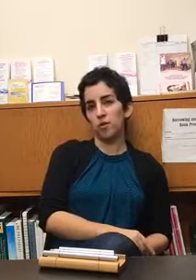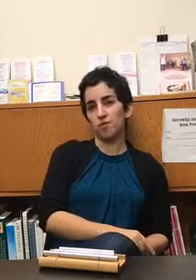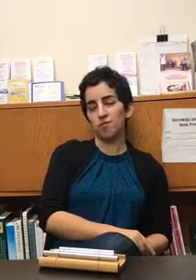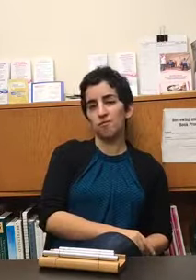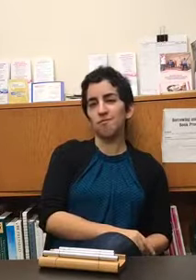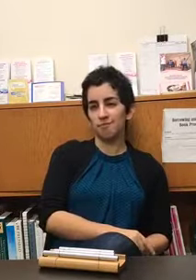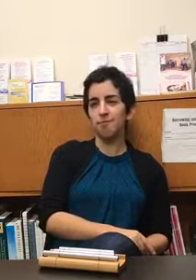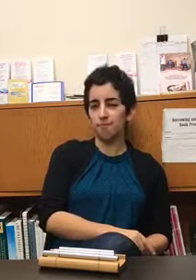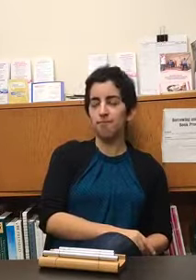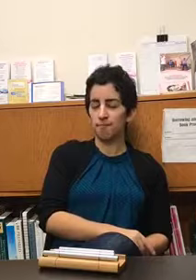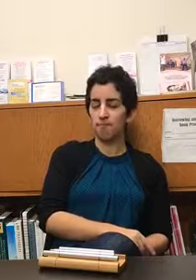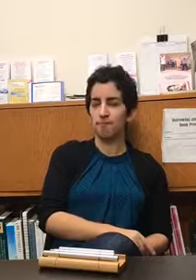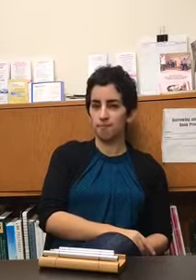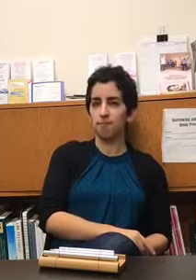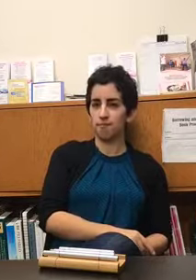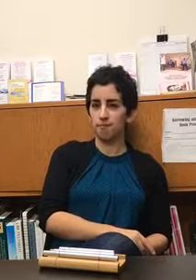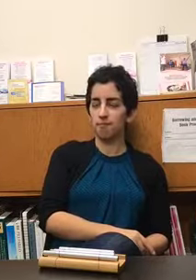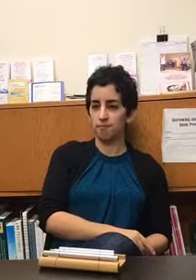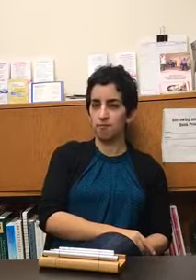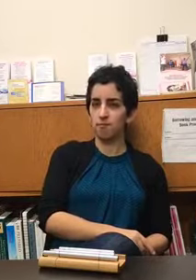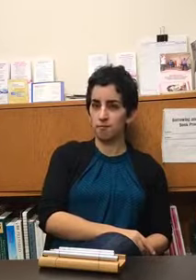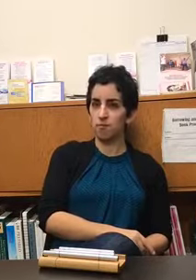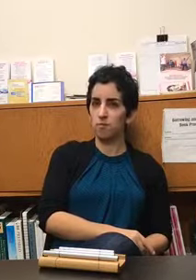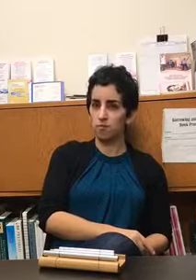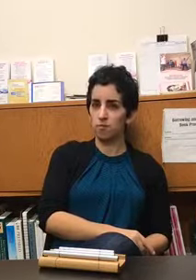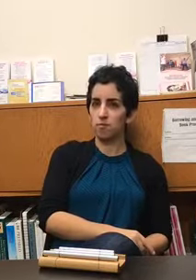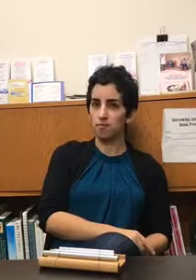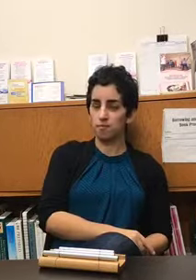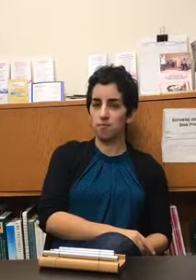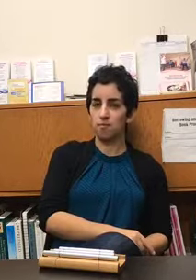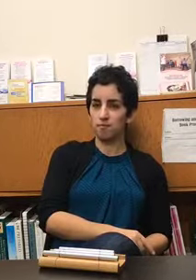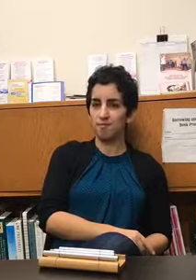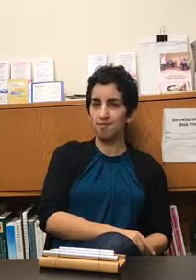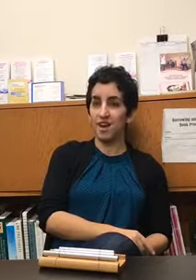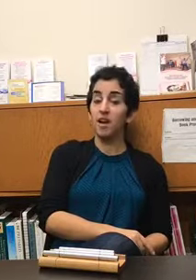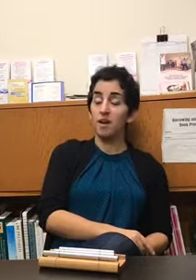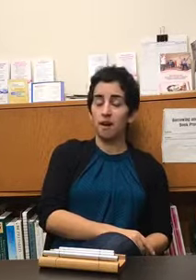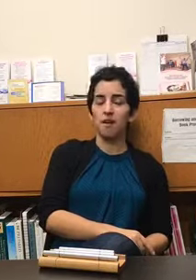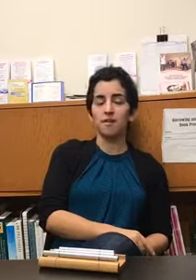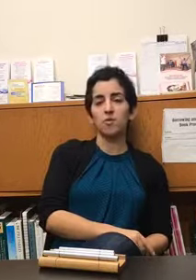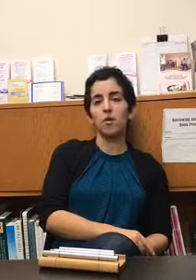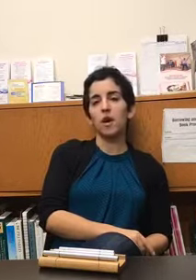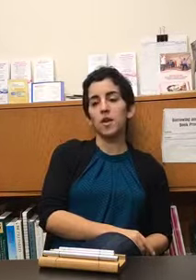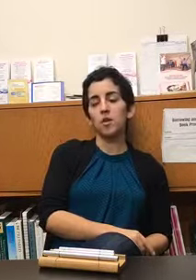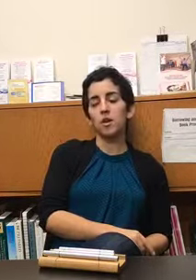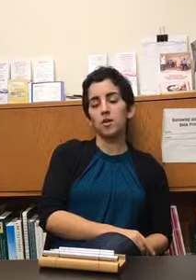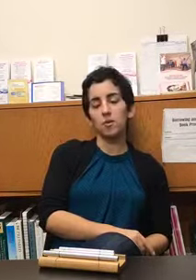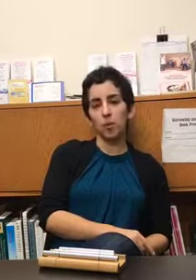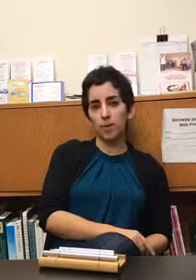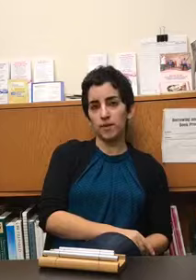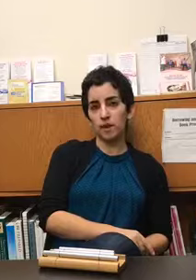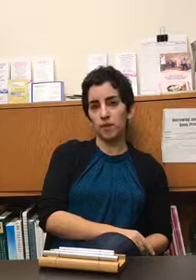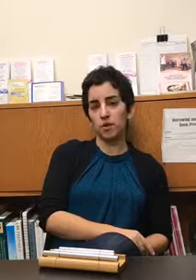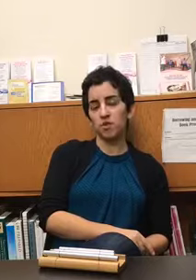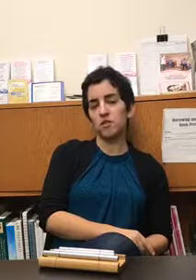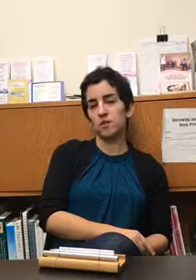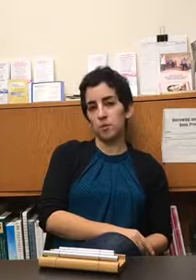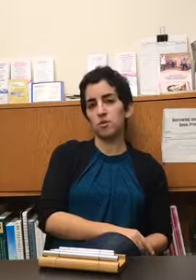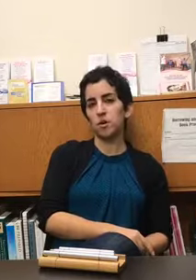so if anyone is interested in getting in touch with you how can they do that yeah so anyone can go to my website which is www